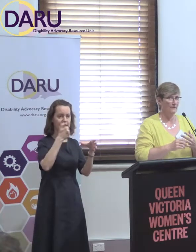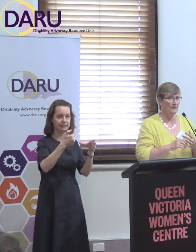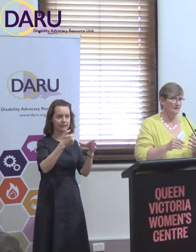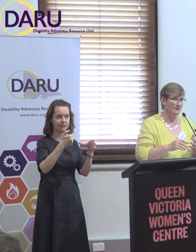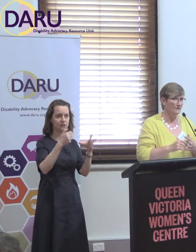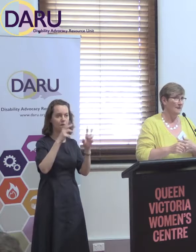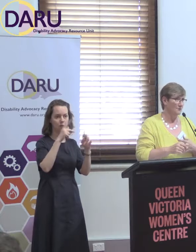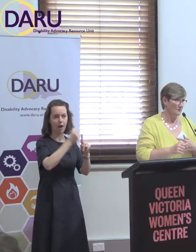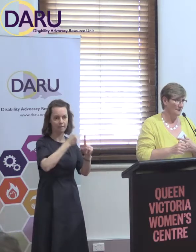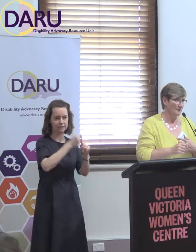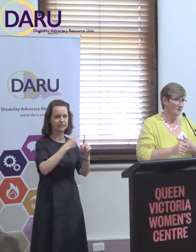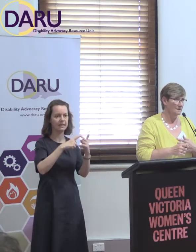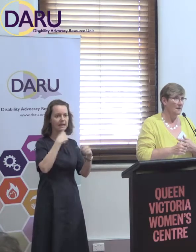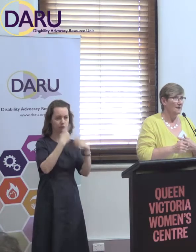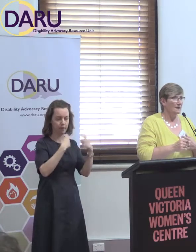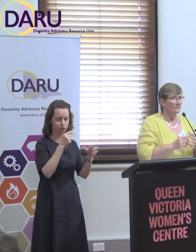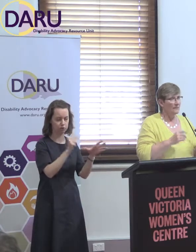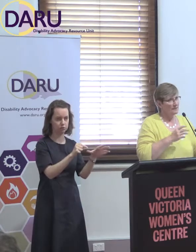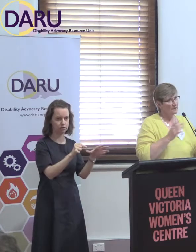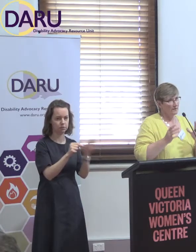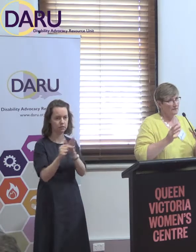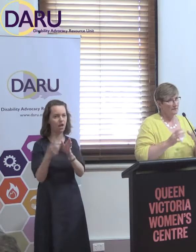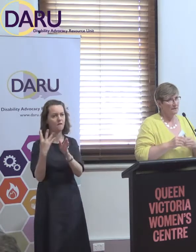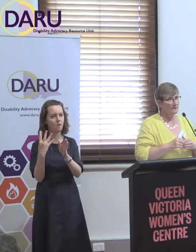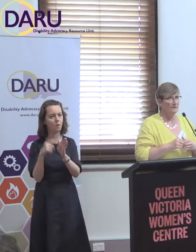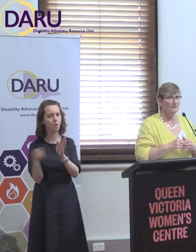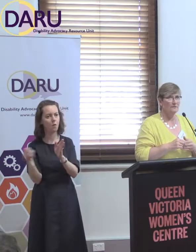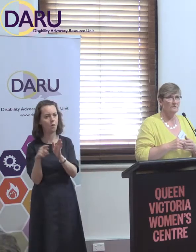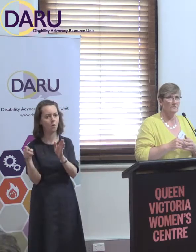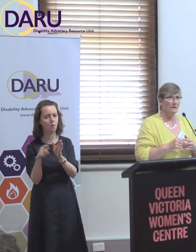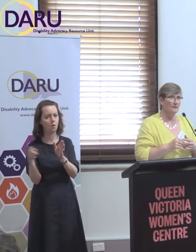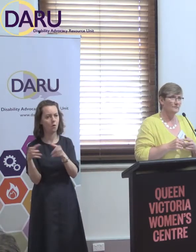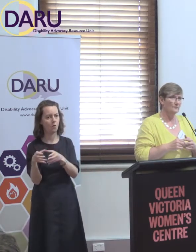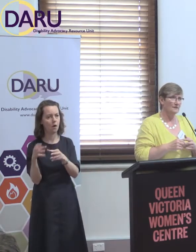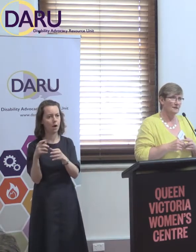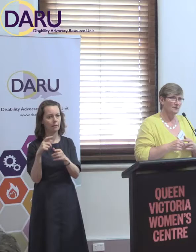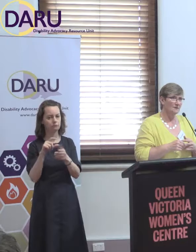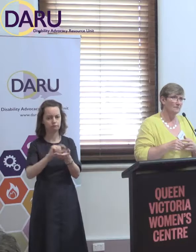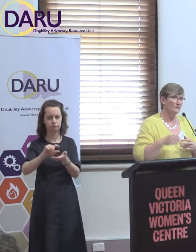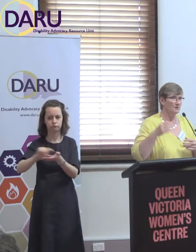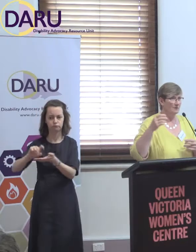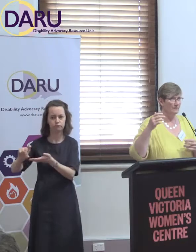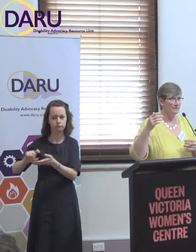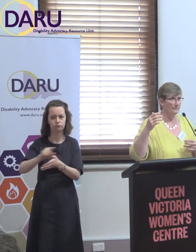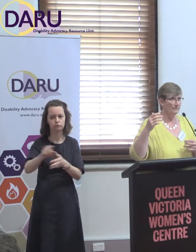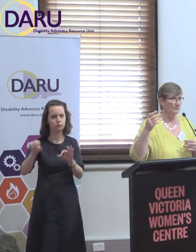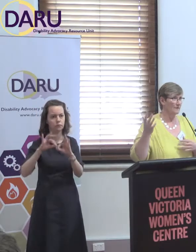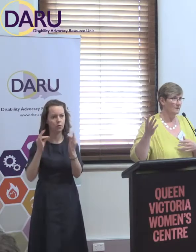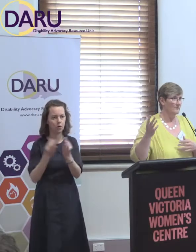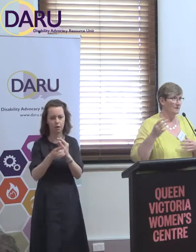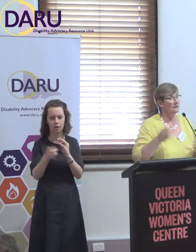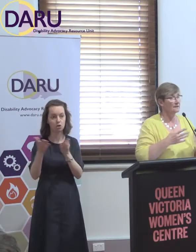advocacy and information organisations. The rest of it is given to other organisations, some of which are